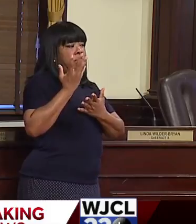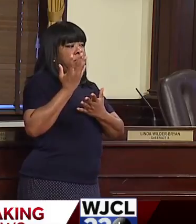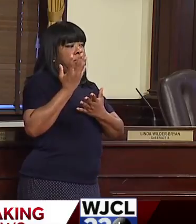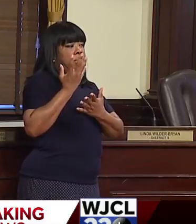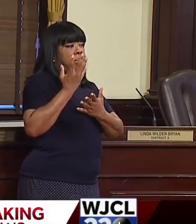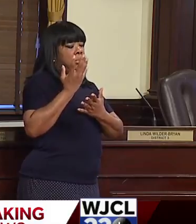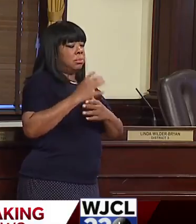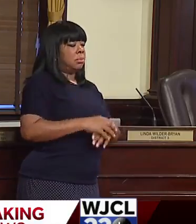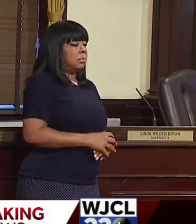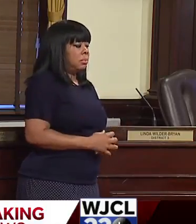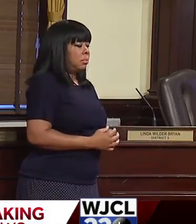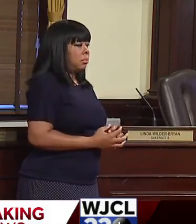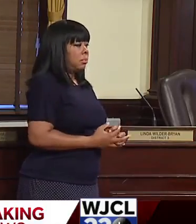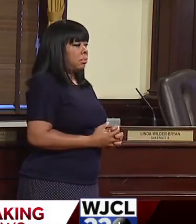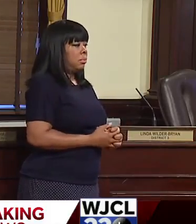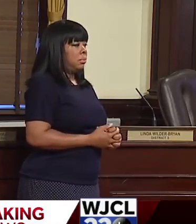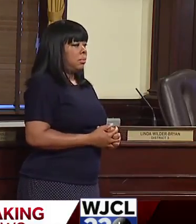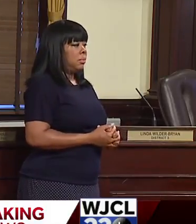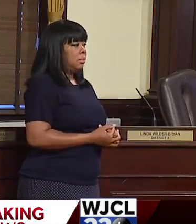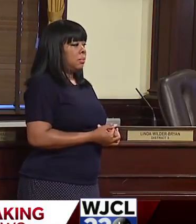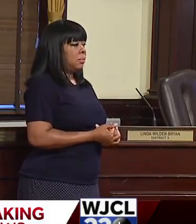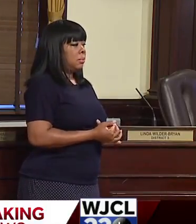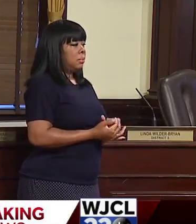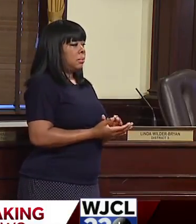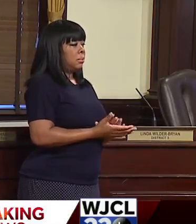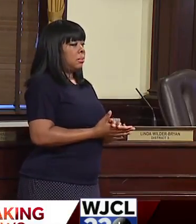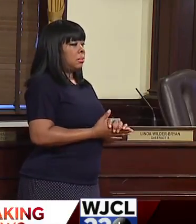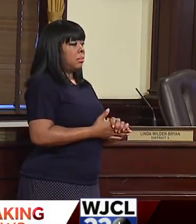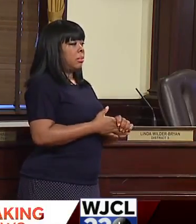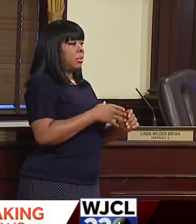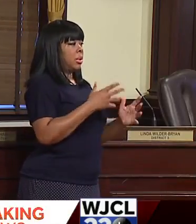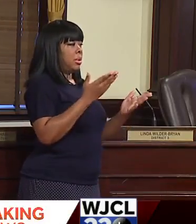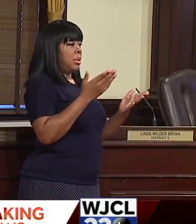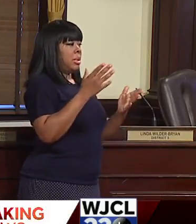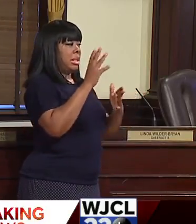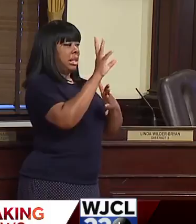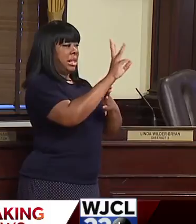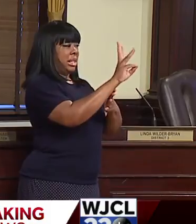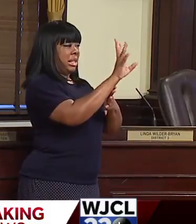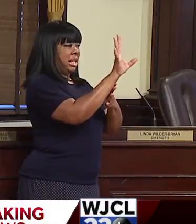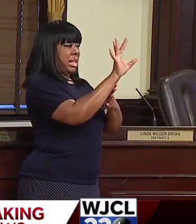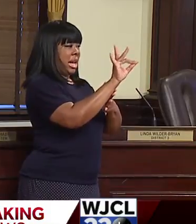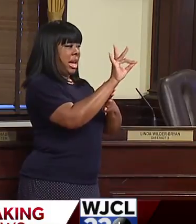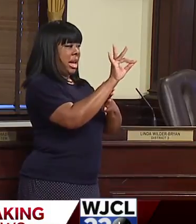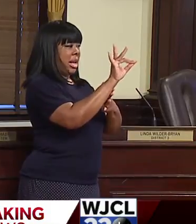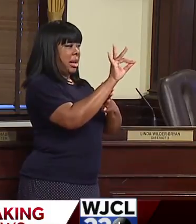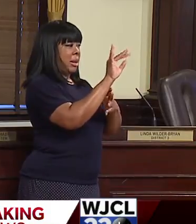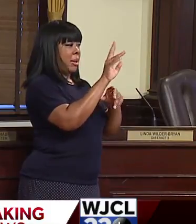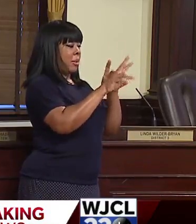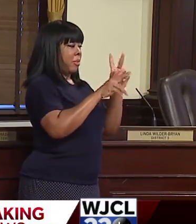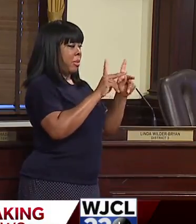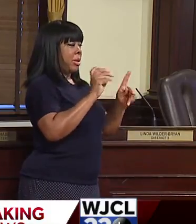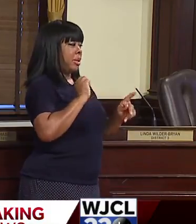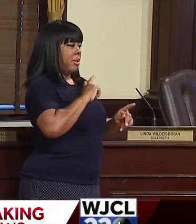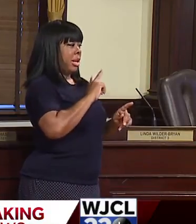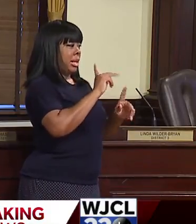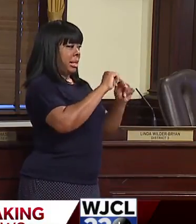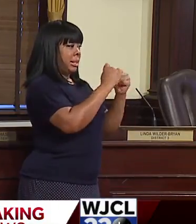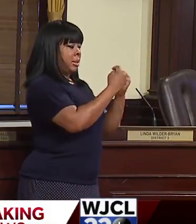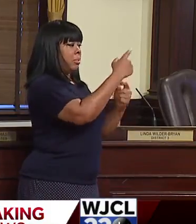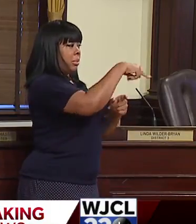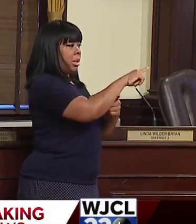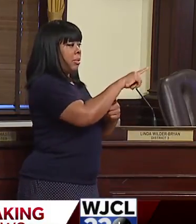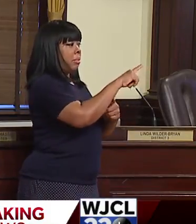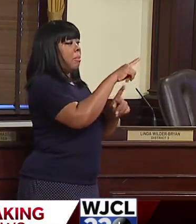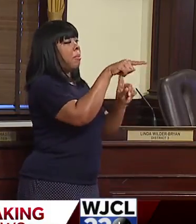Since the start of the pandemic, 68 employees, Savannah team members have tested positive